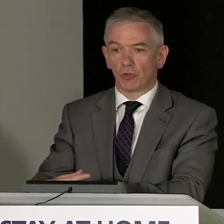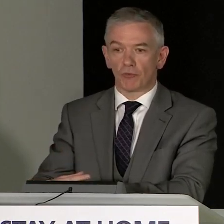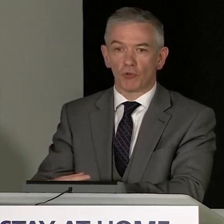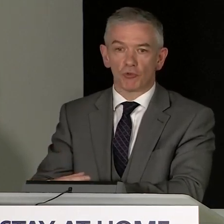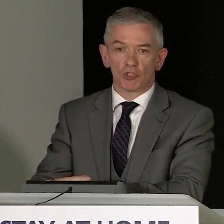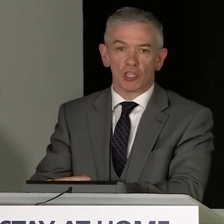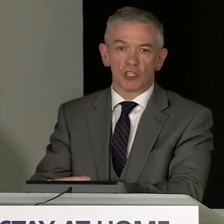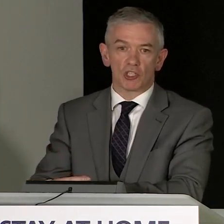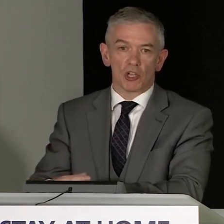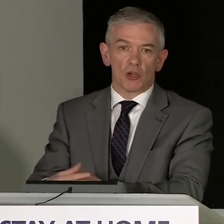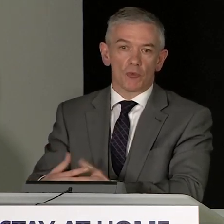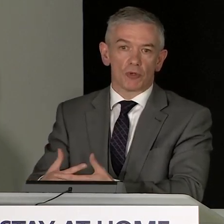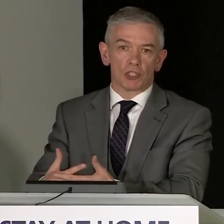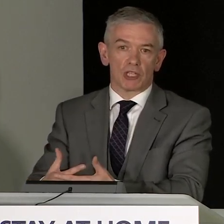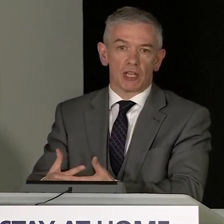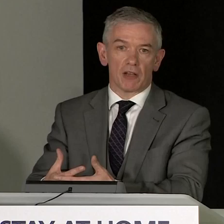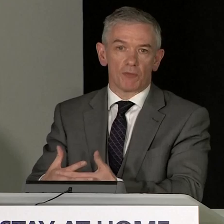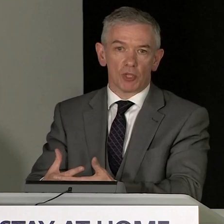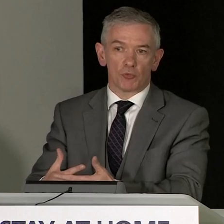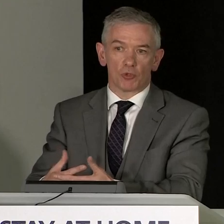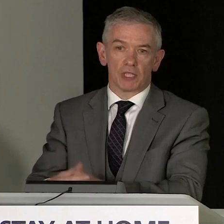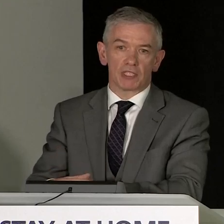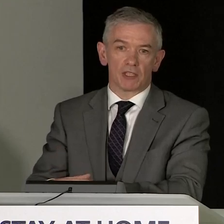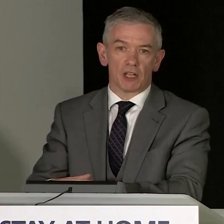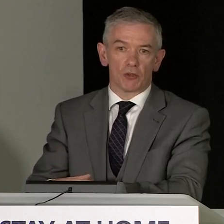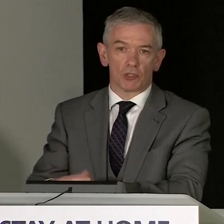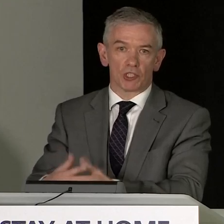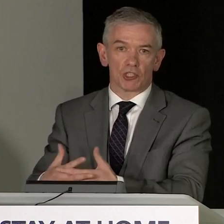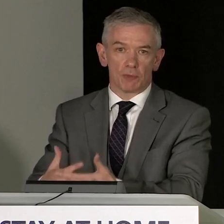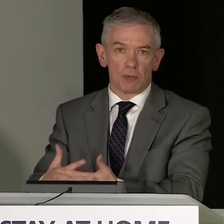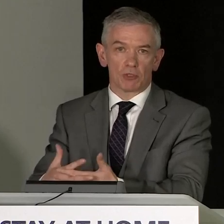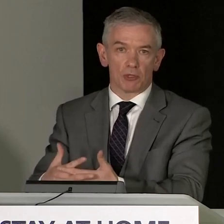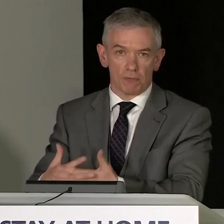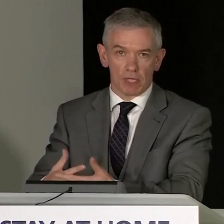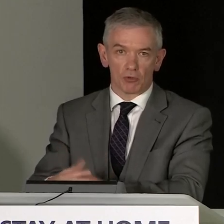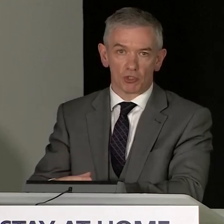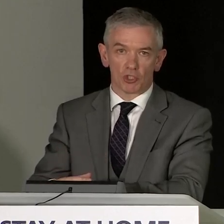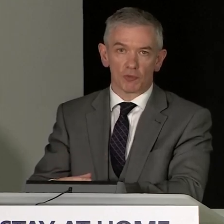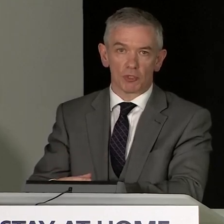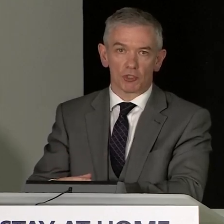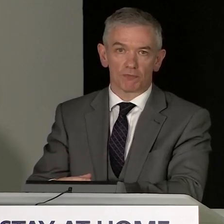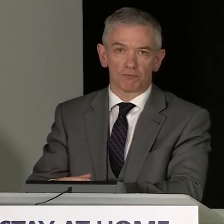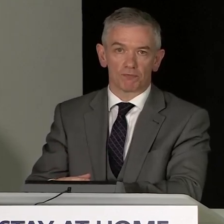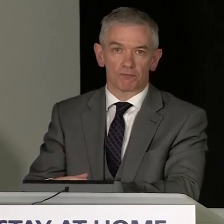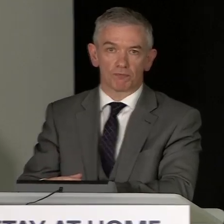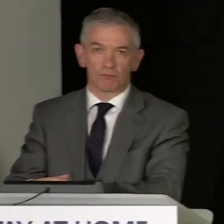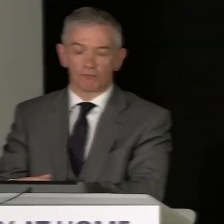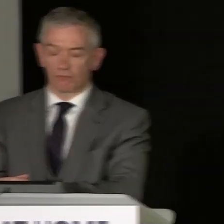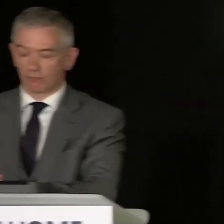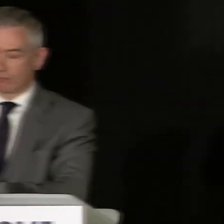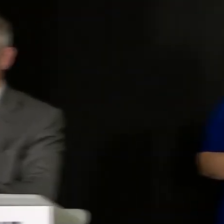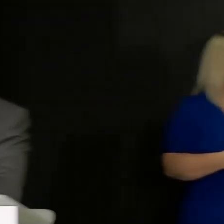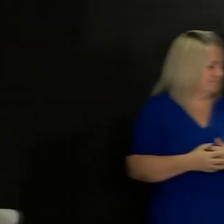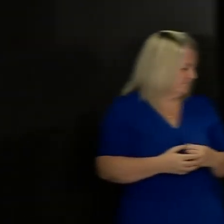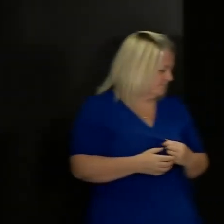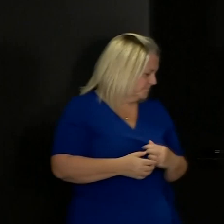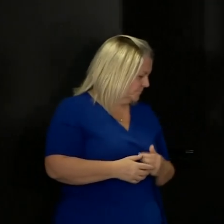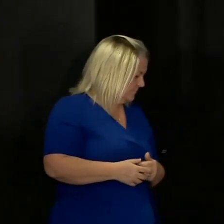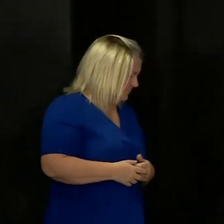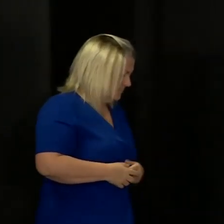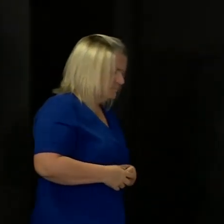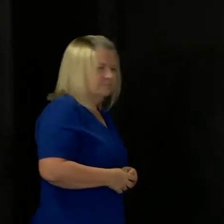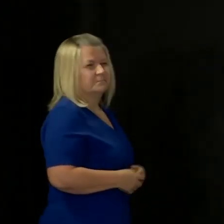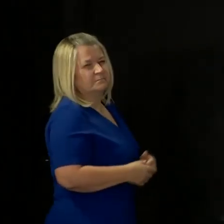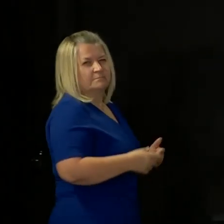week when we review those changes, we will certainly have much more data that allows us to be able to make those judgments. But making sure we don't see